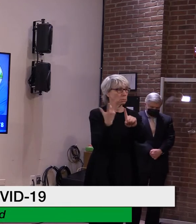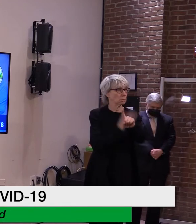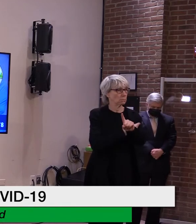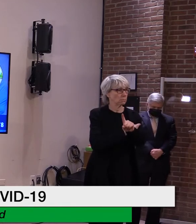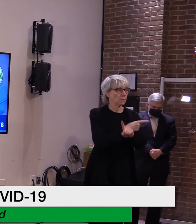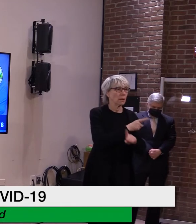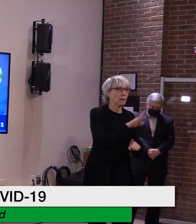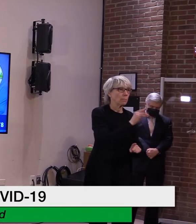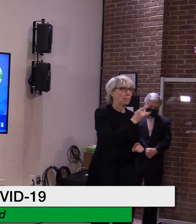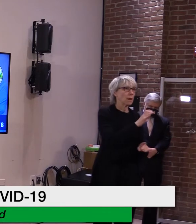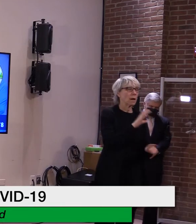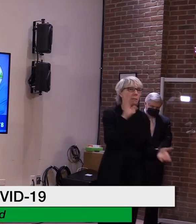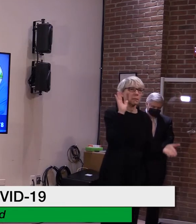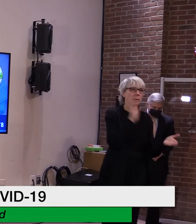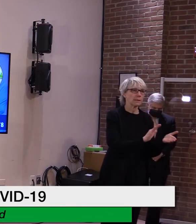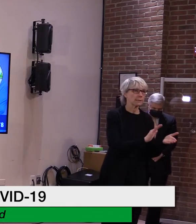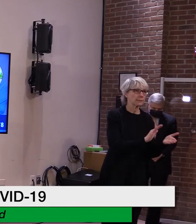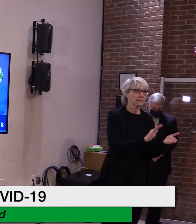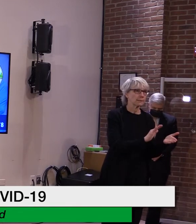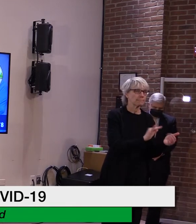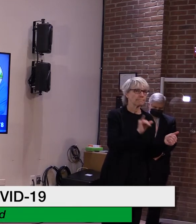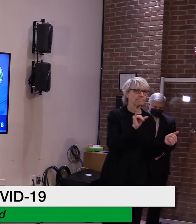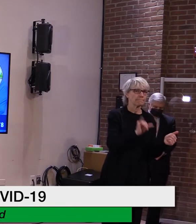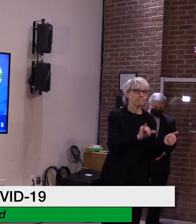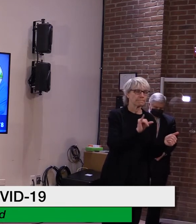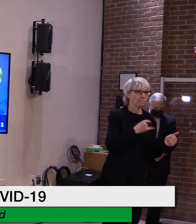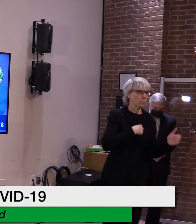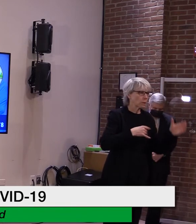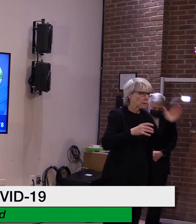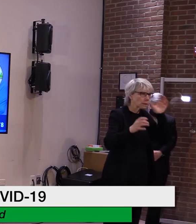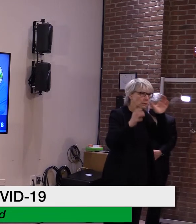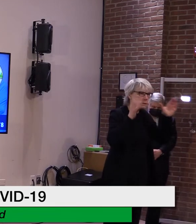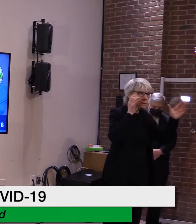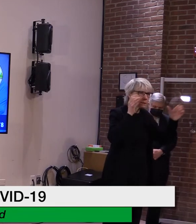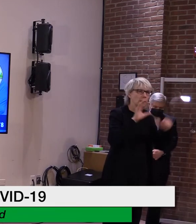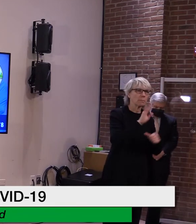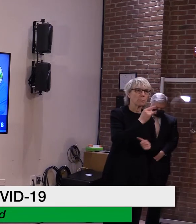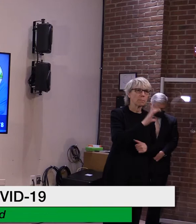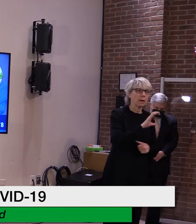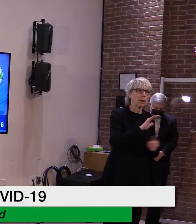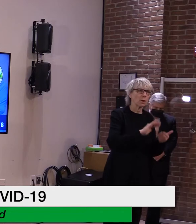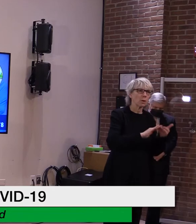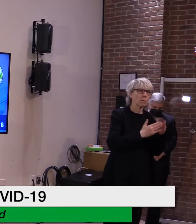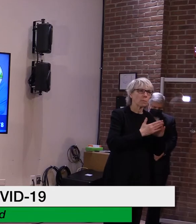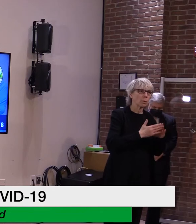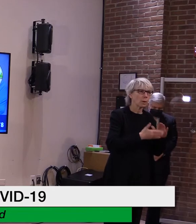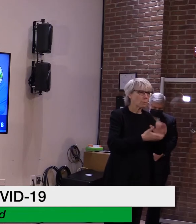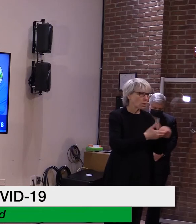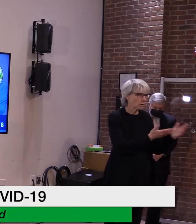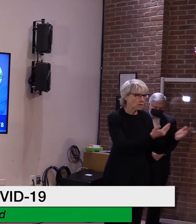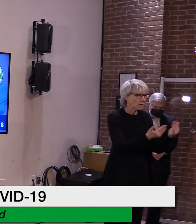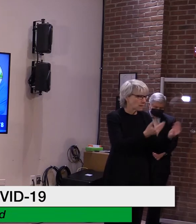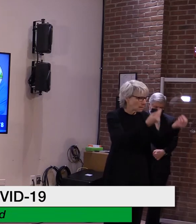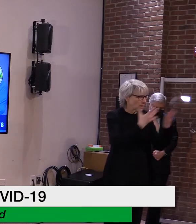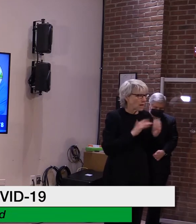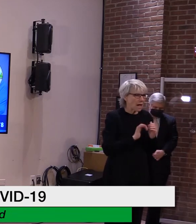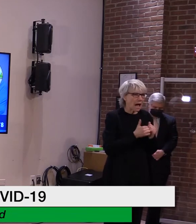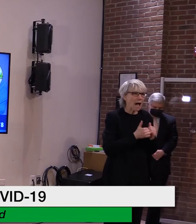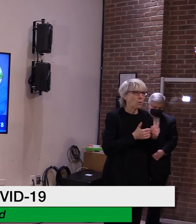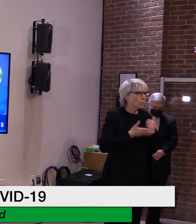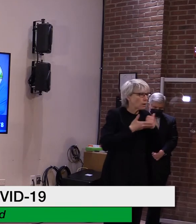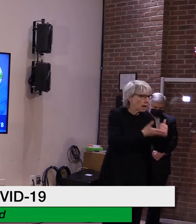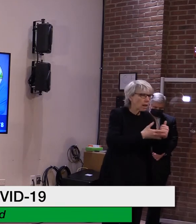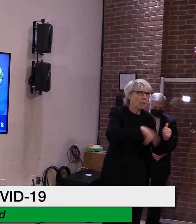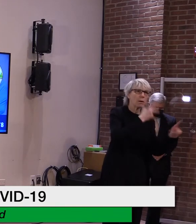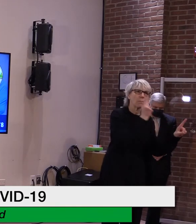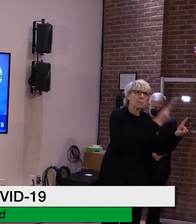Vermonters. We have listened to our BIPOC community partners about the kinds of approaches that would work for them and